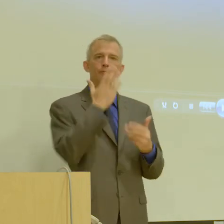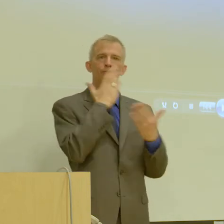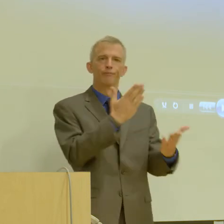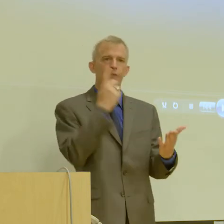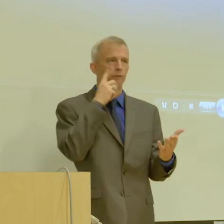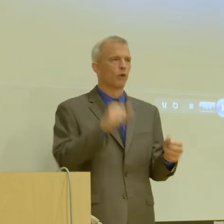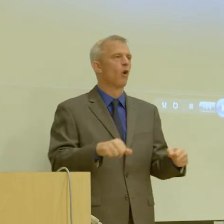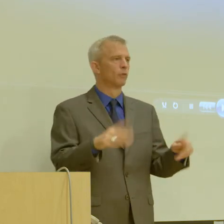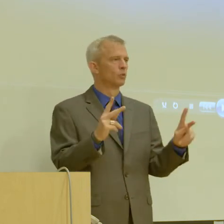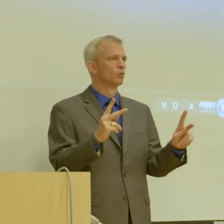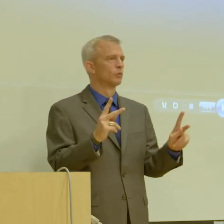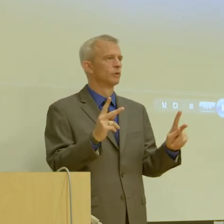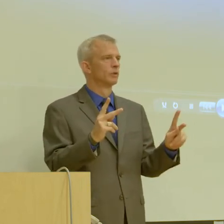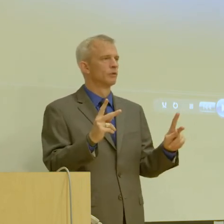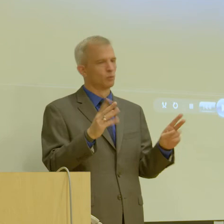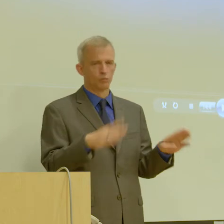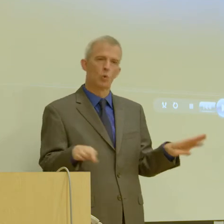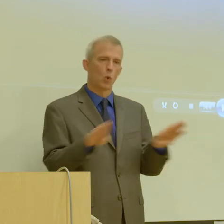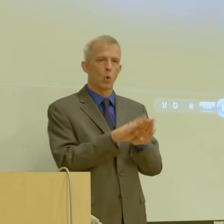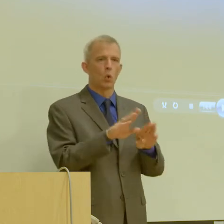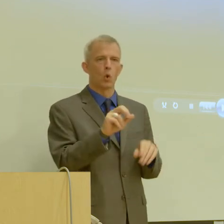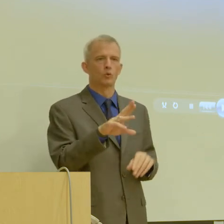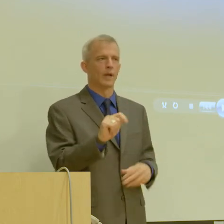for this opportunity to close it out.